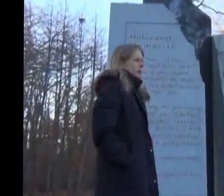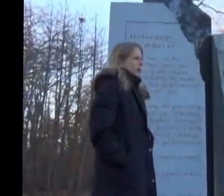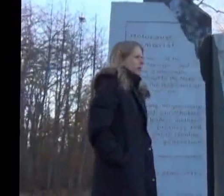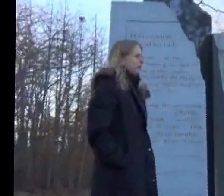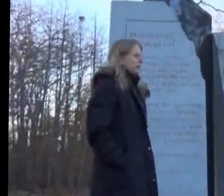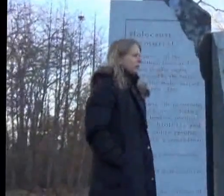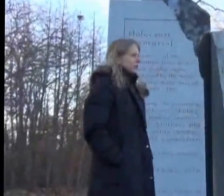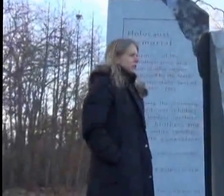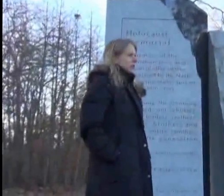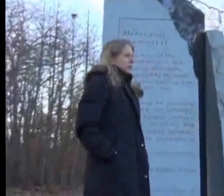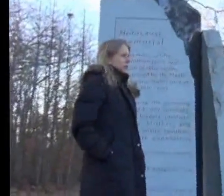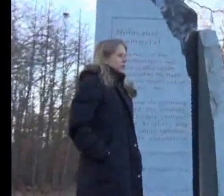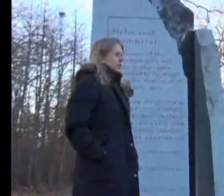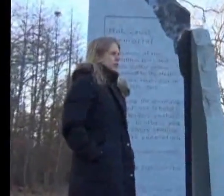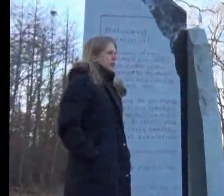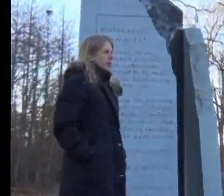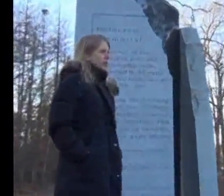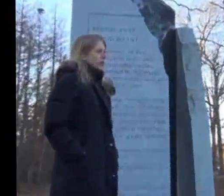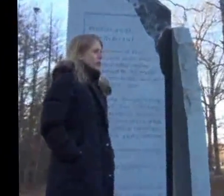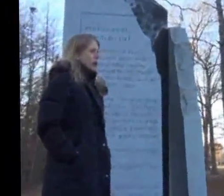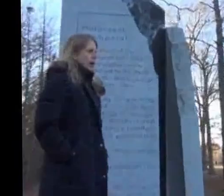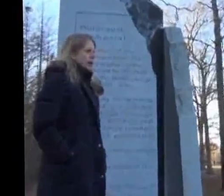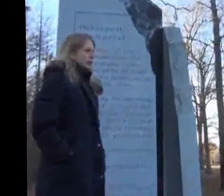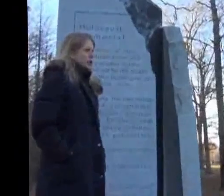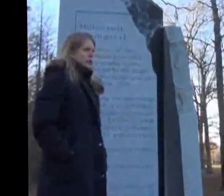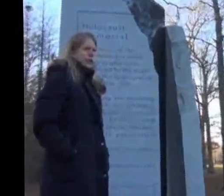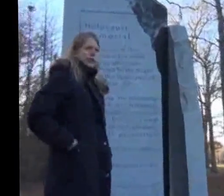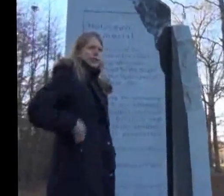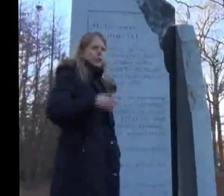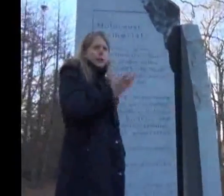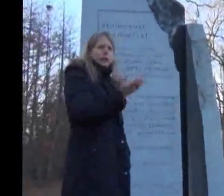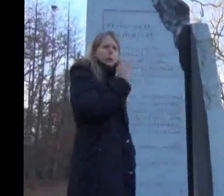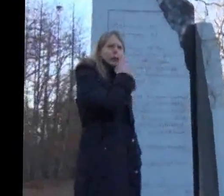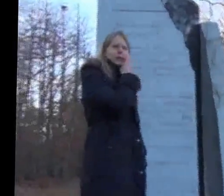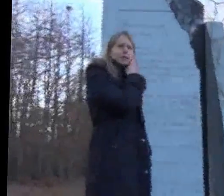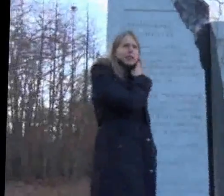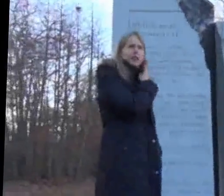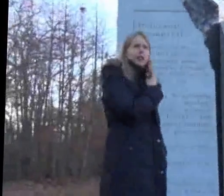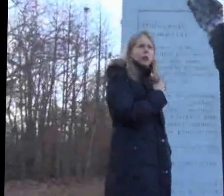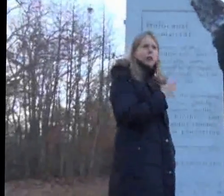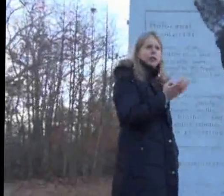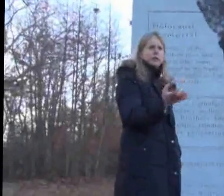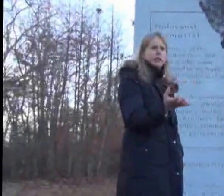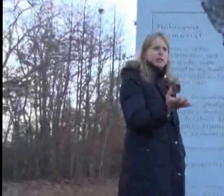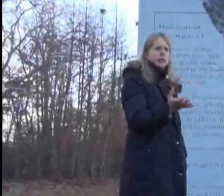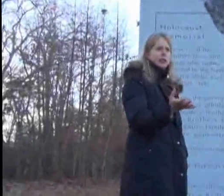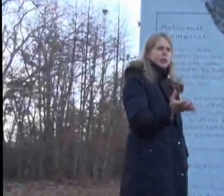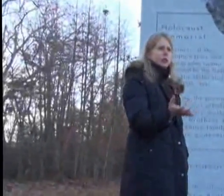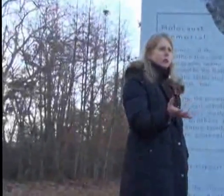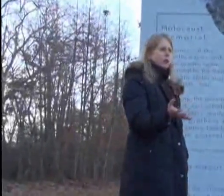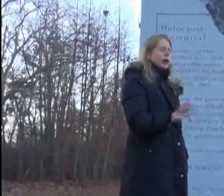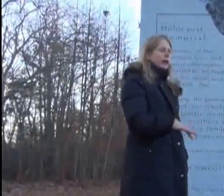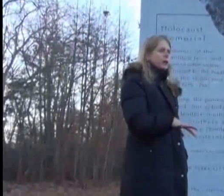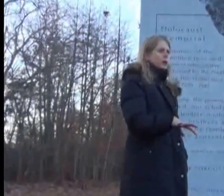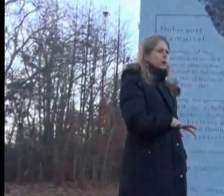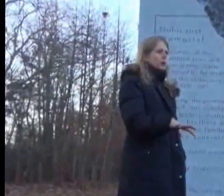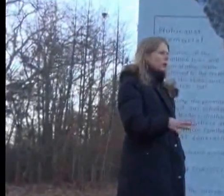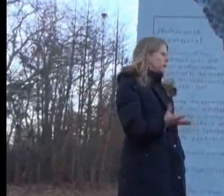a really, you know, in a way it's just like that phrase where they say, you know, things that break you or